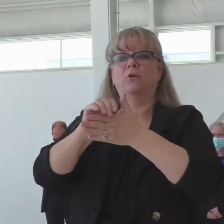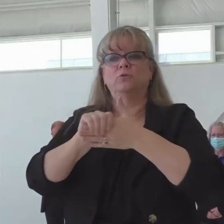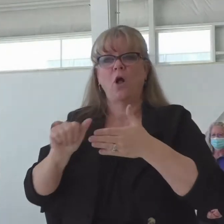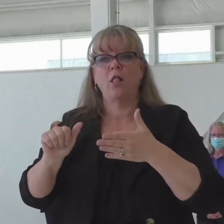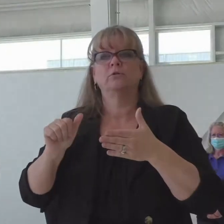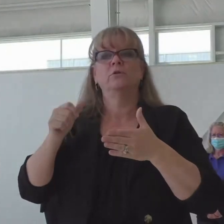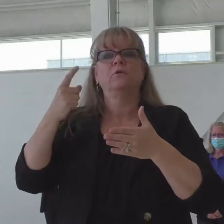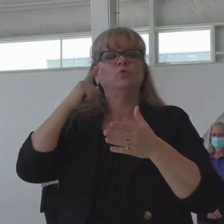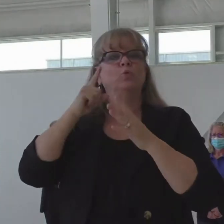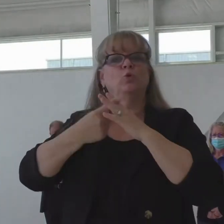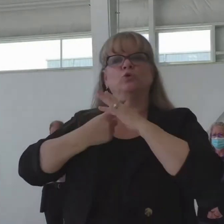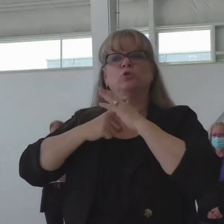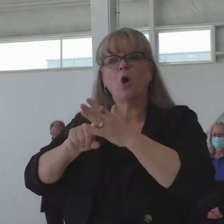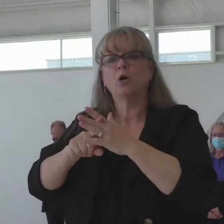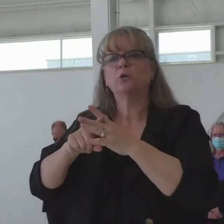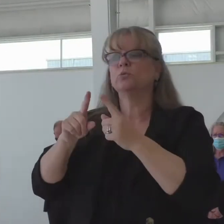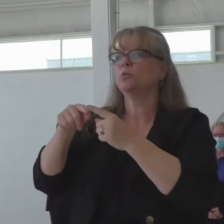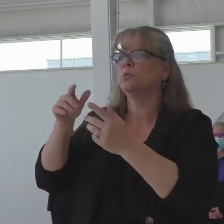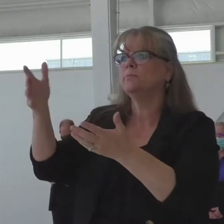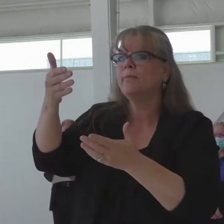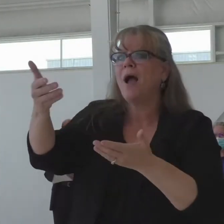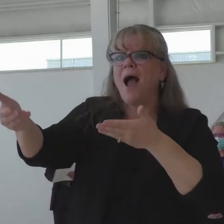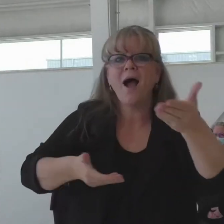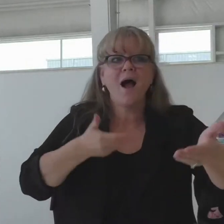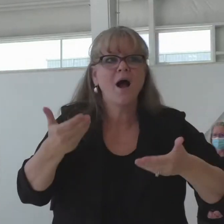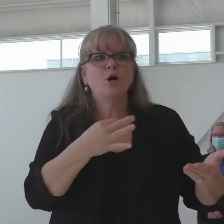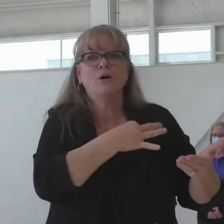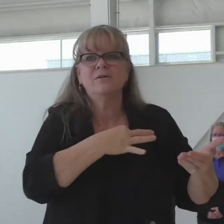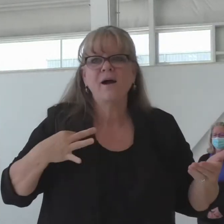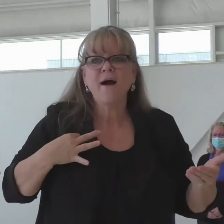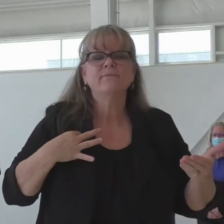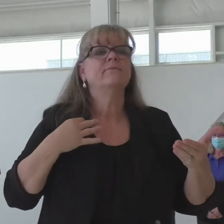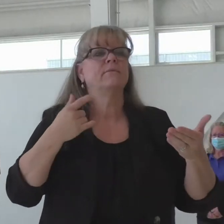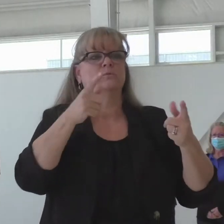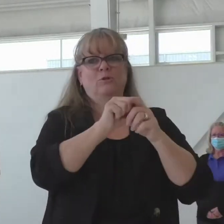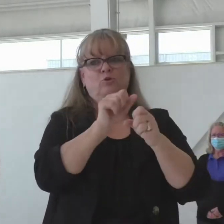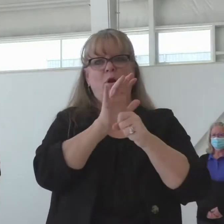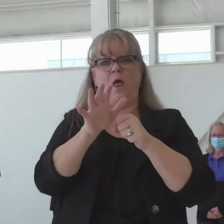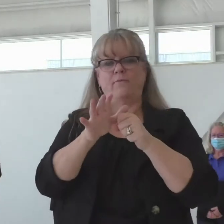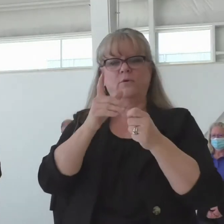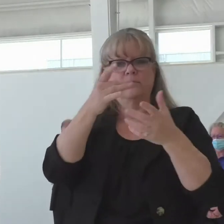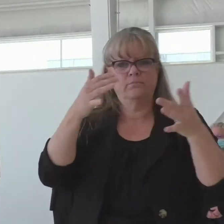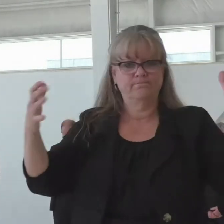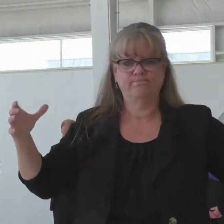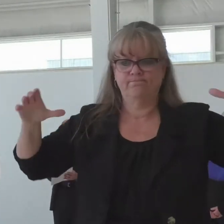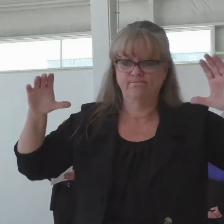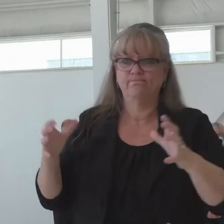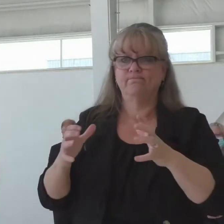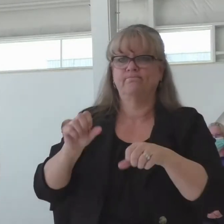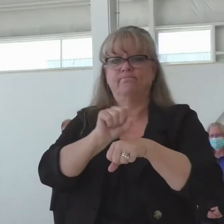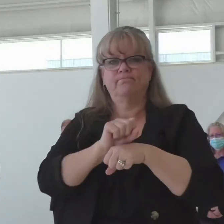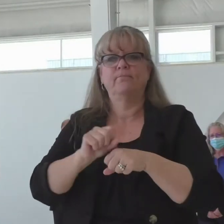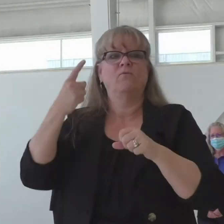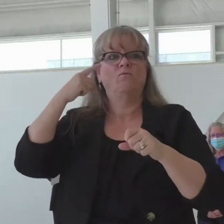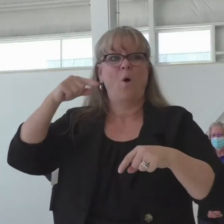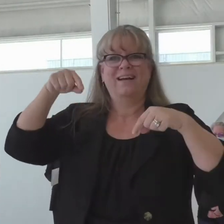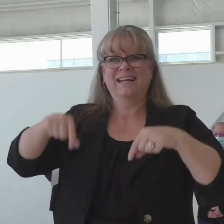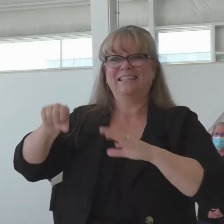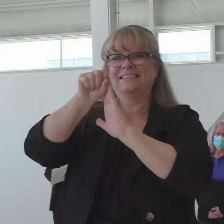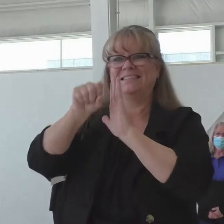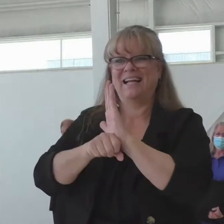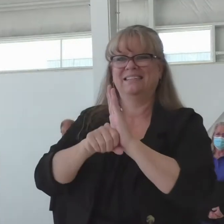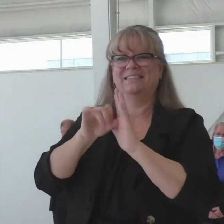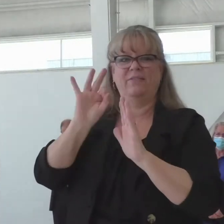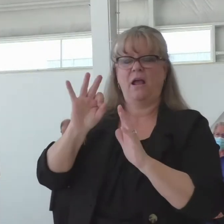staffing to bring the folks and all the other resources to come together for the state to have a Type 1 helicopter for it to be effective.